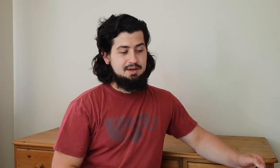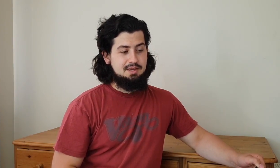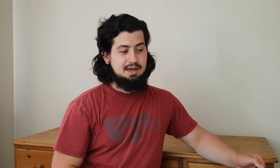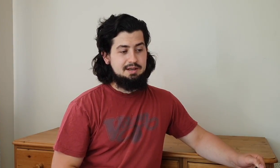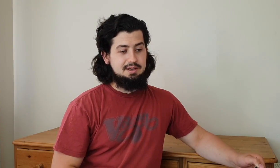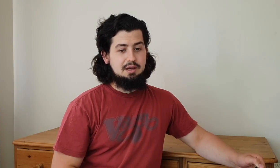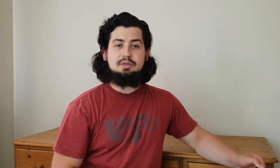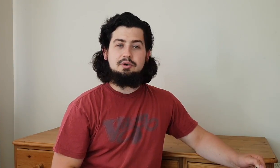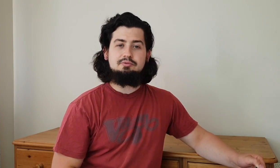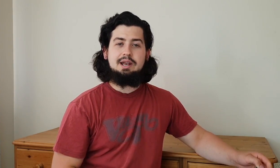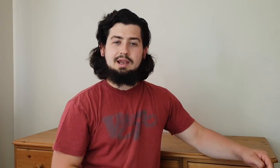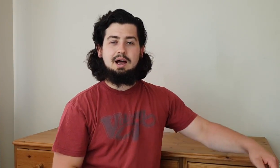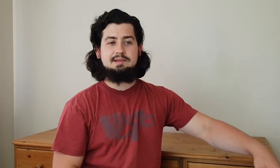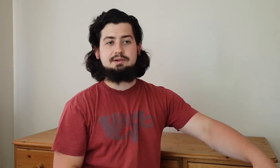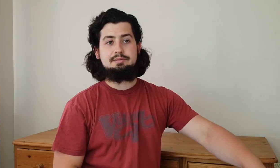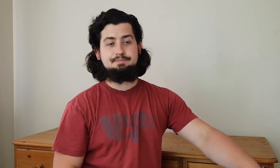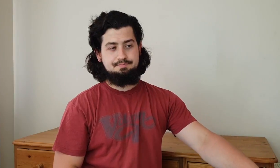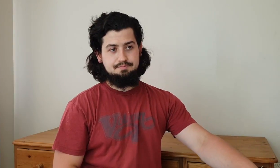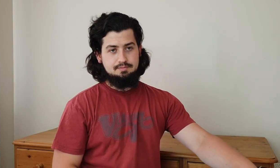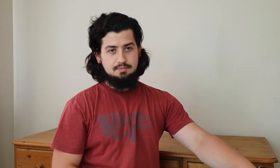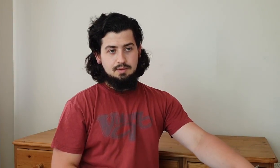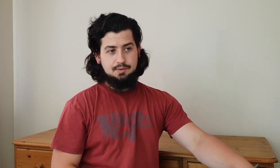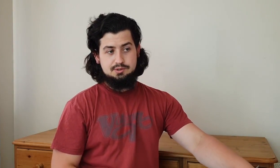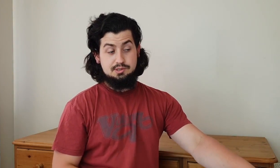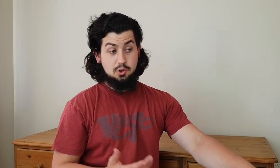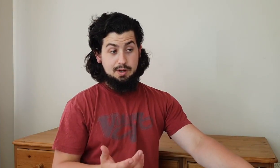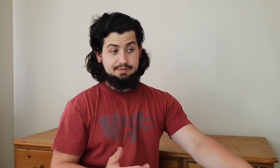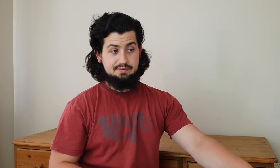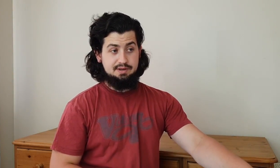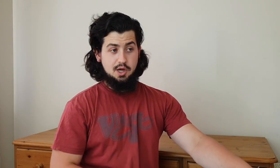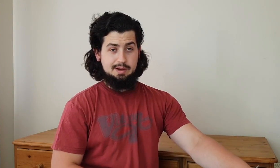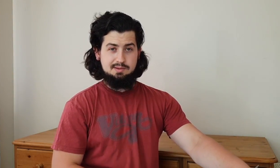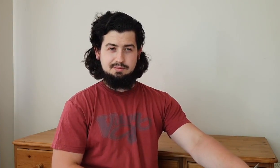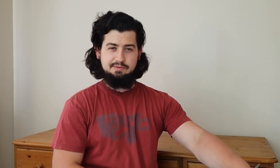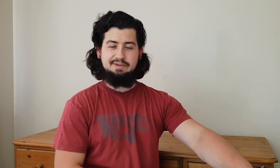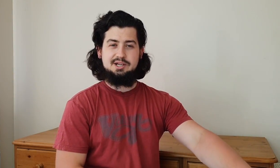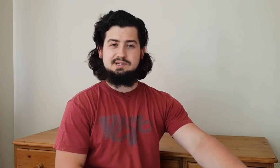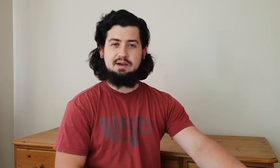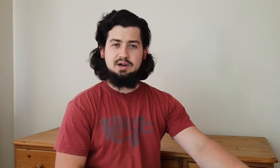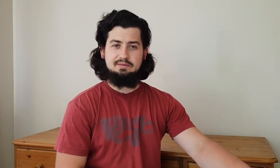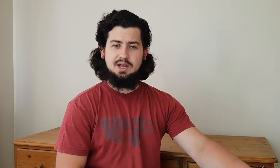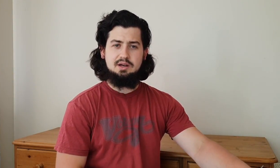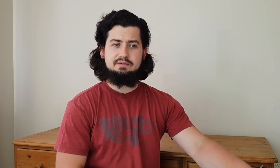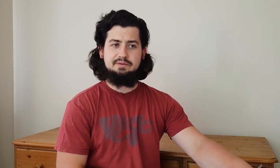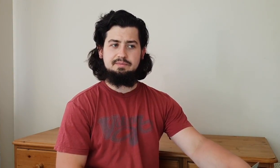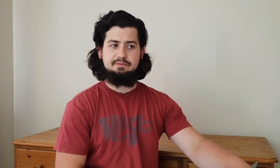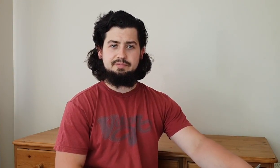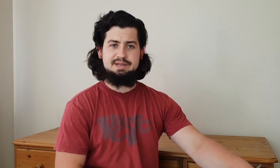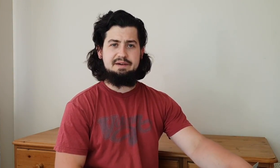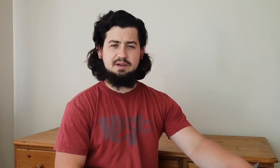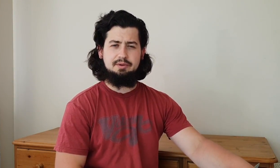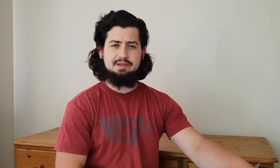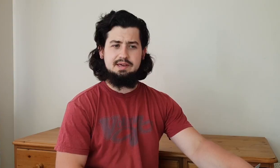Yeah and I thought I'd write a little article which I'll just talk about in this video about some reflections that I've kind of learned from from the deaf community,